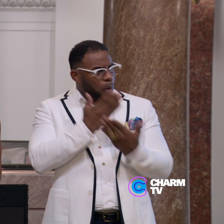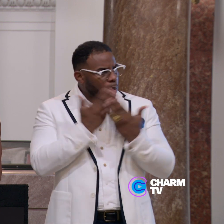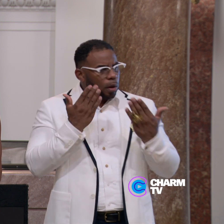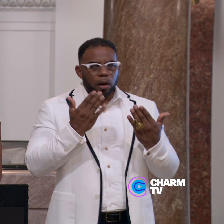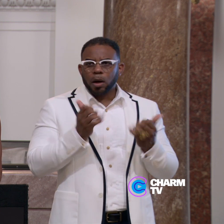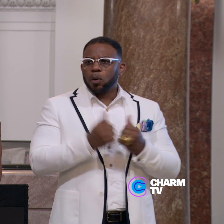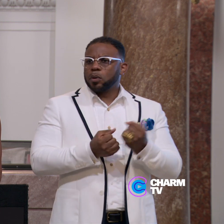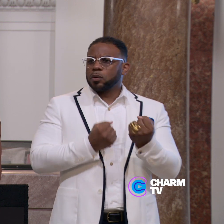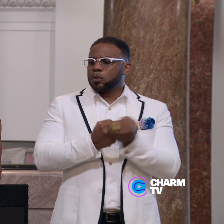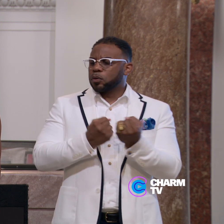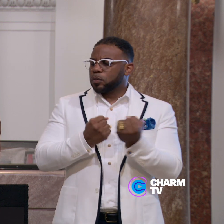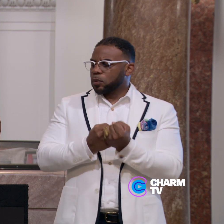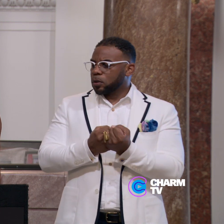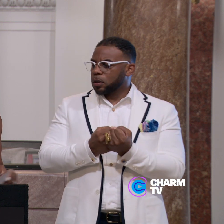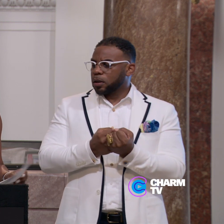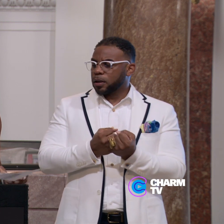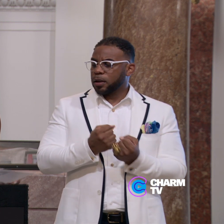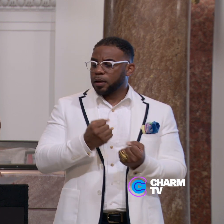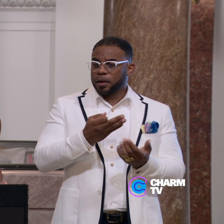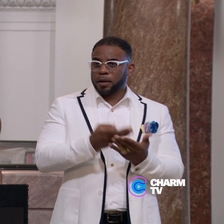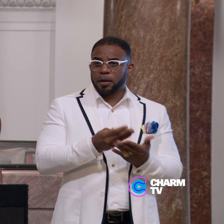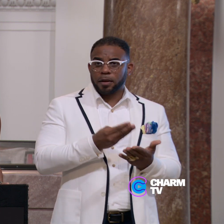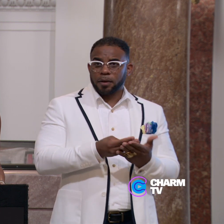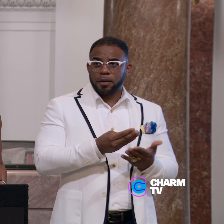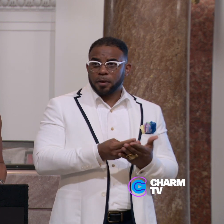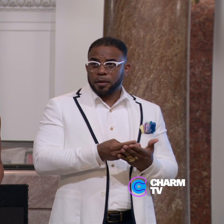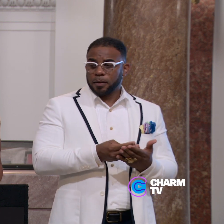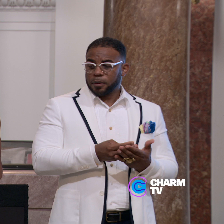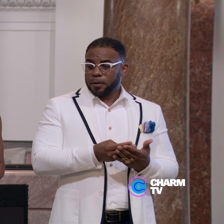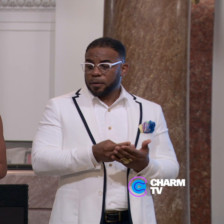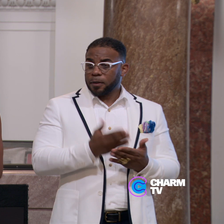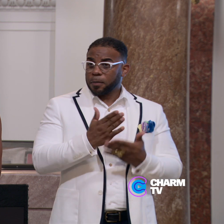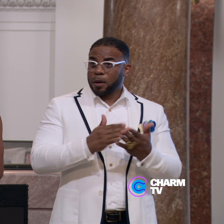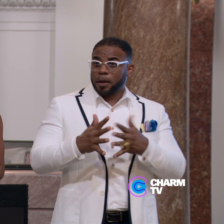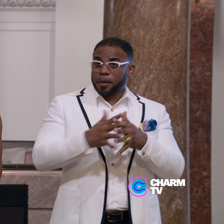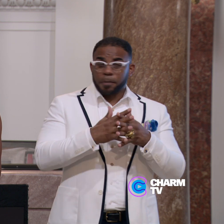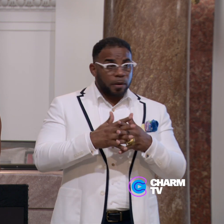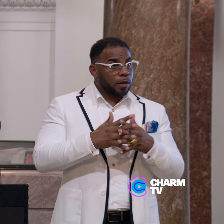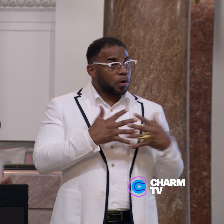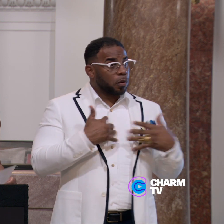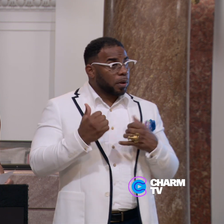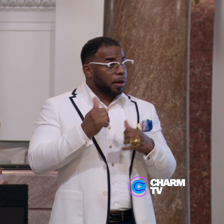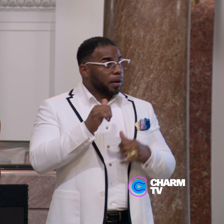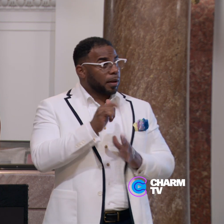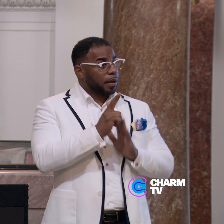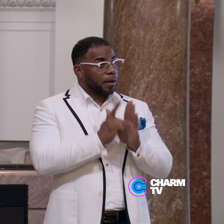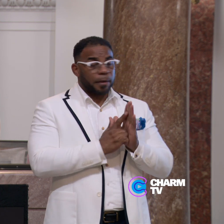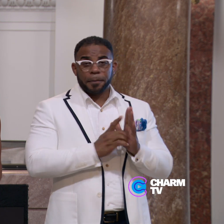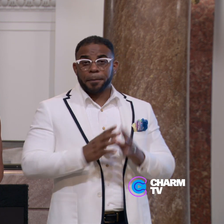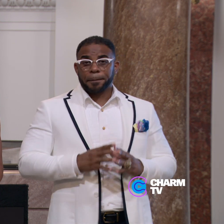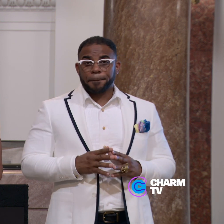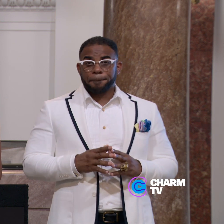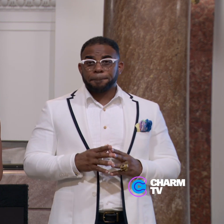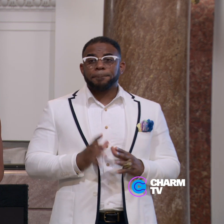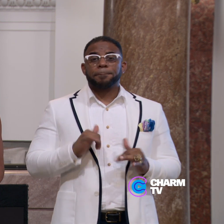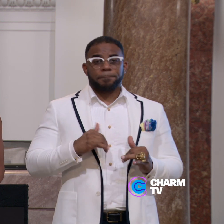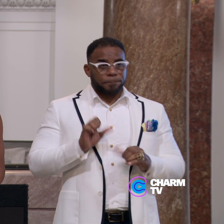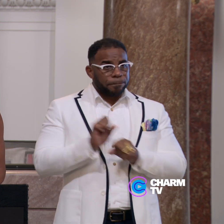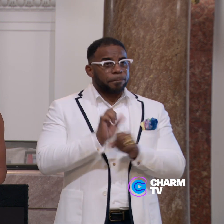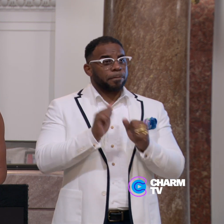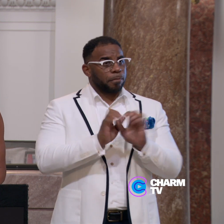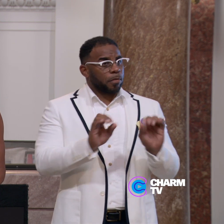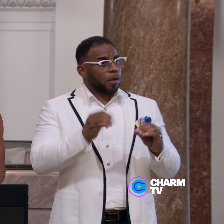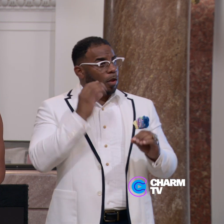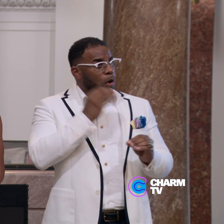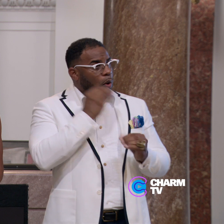With the support of funding from the American Rescue Act, we worked with